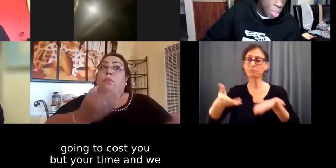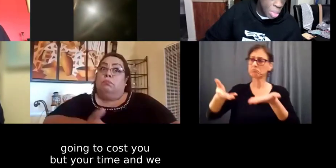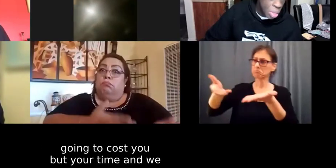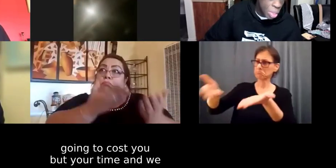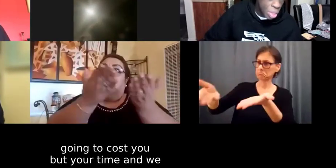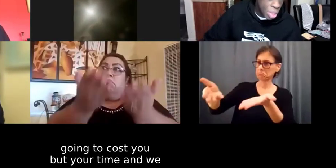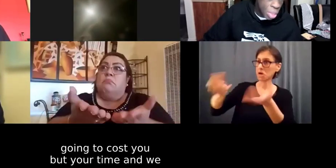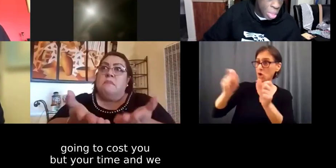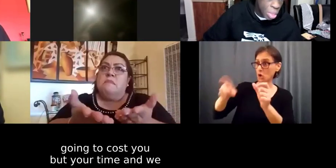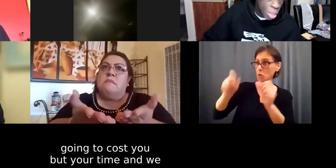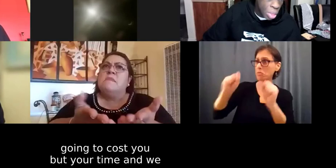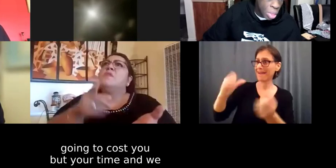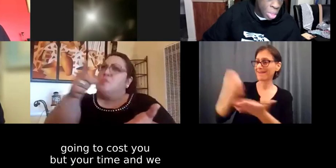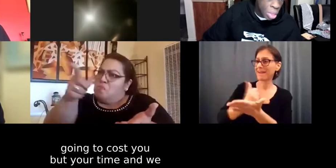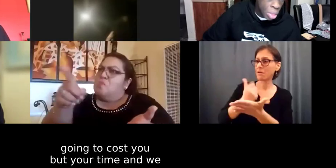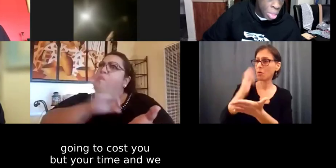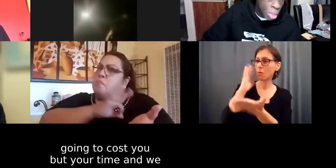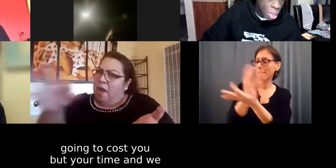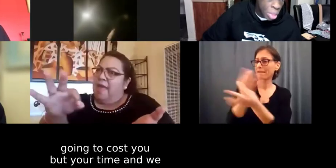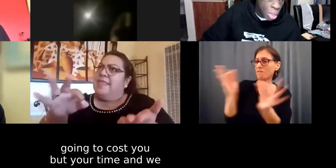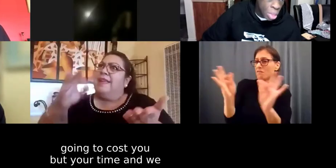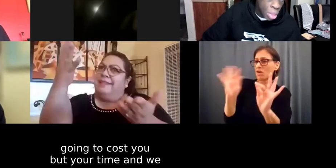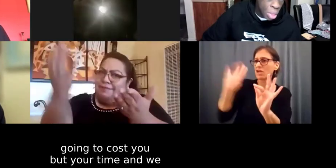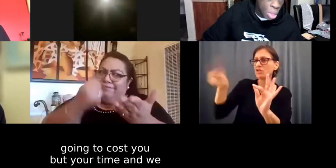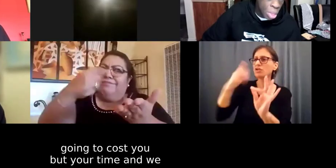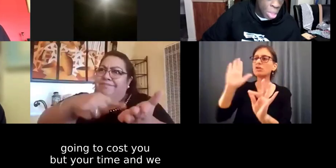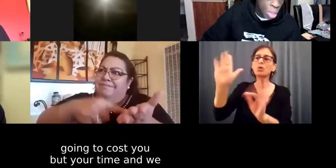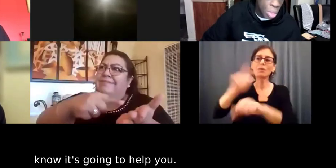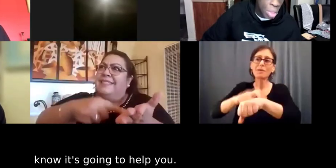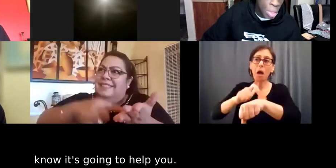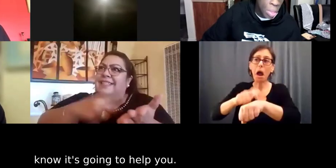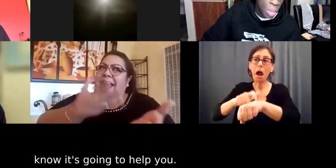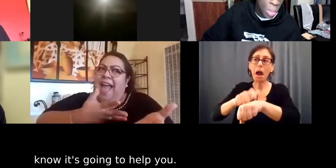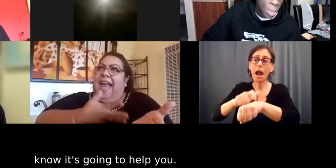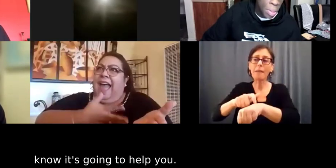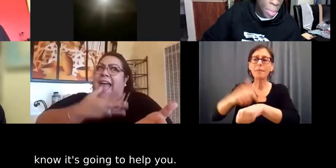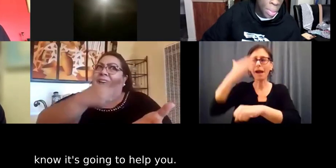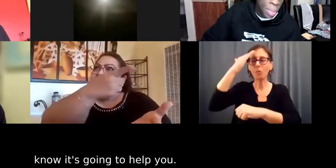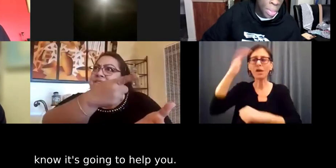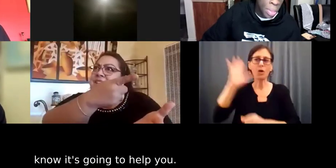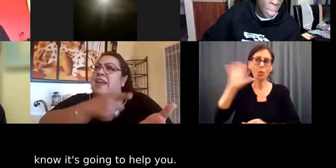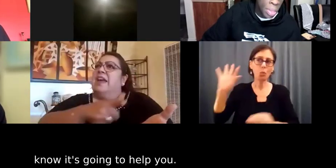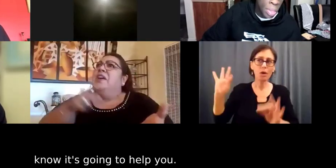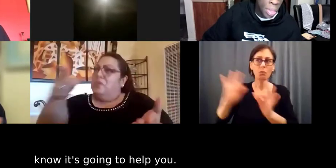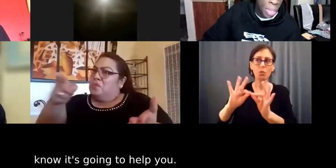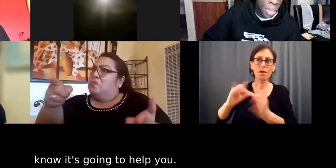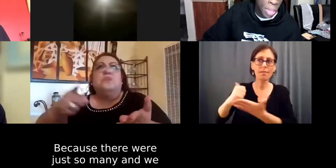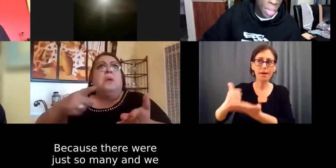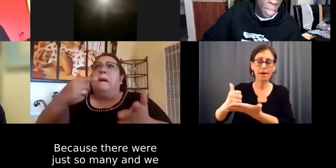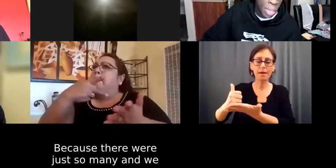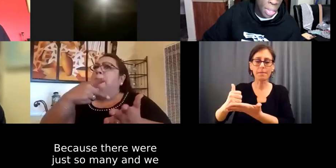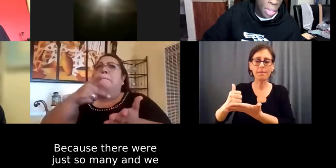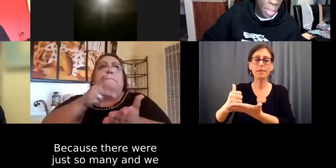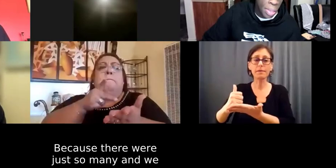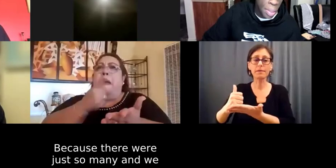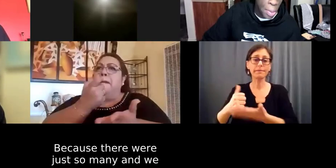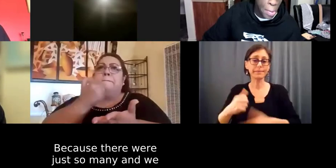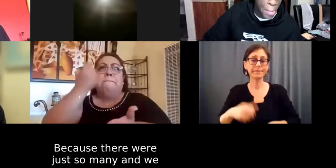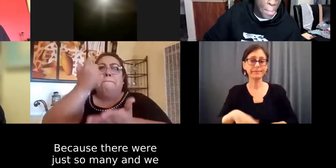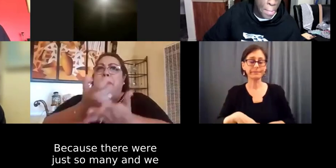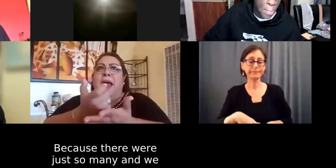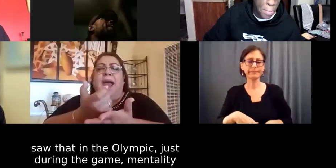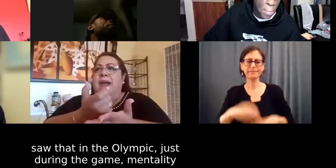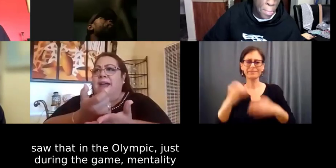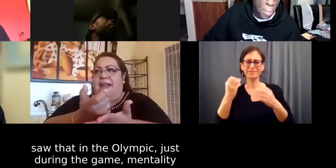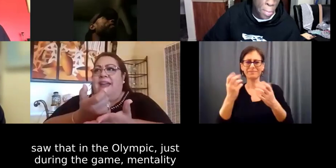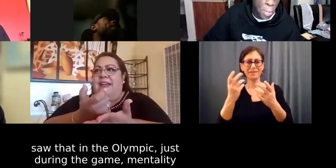It's not going to cost you anything, but your time. And we know it's going to help you because there, there were just